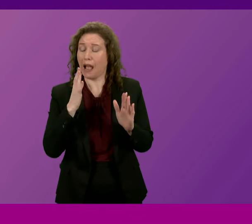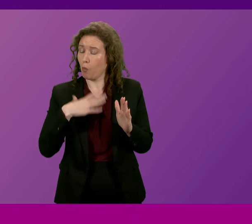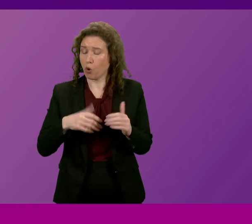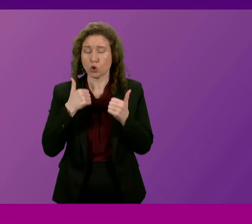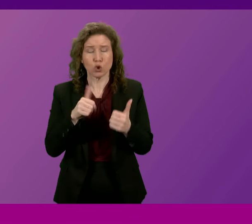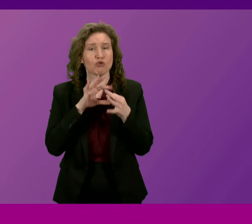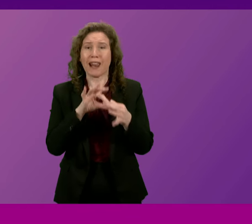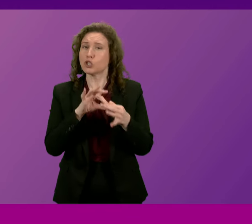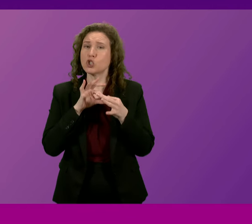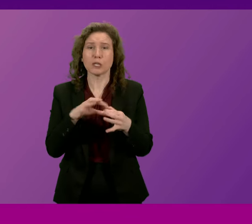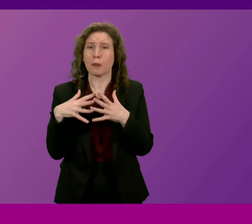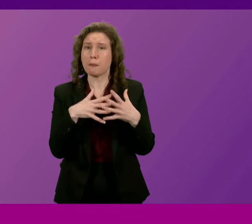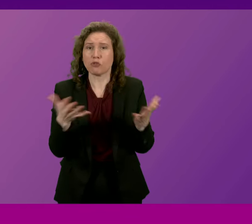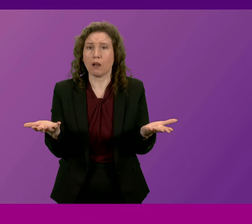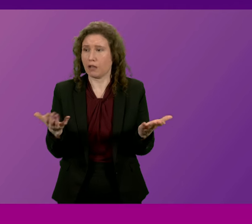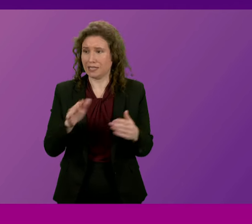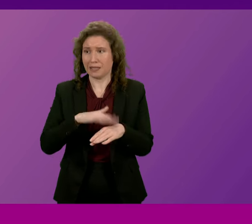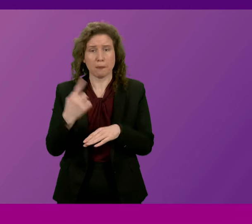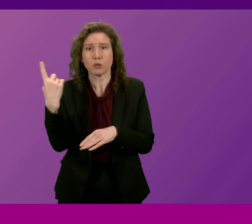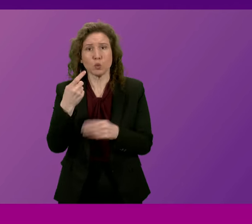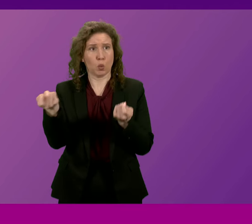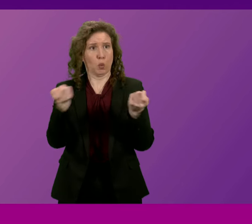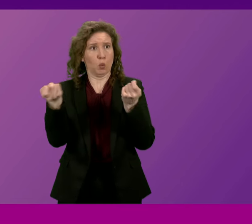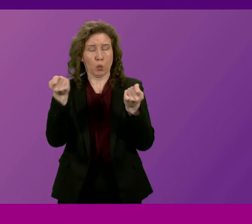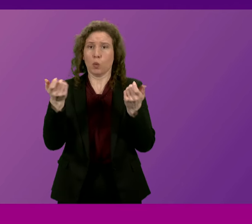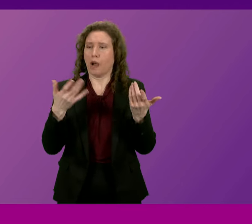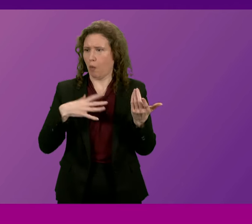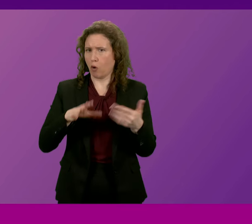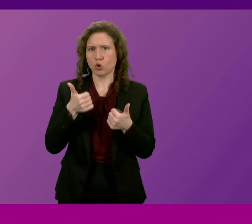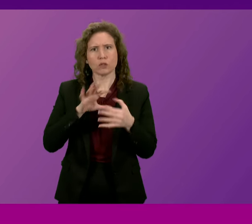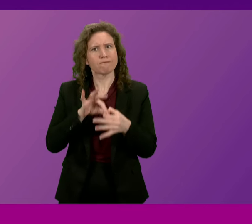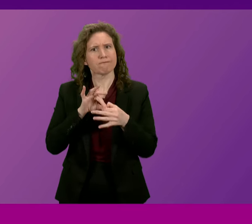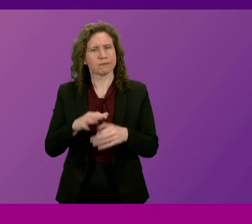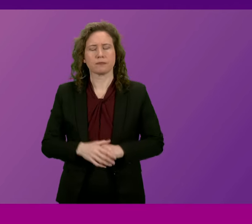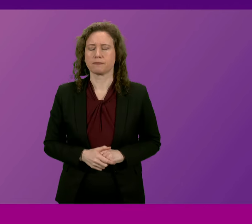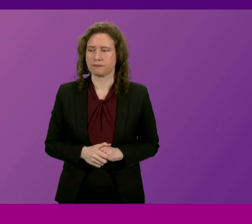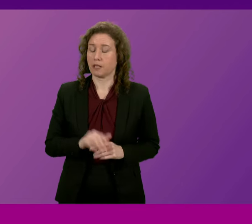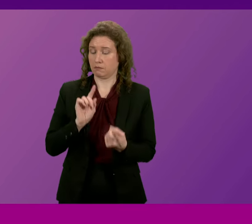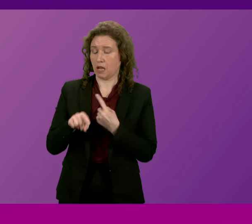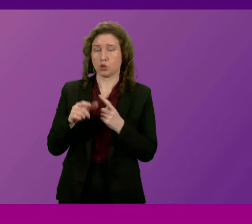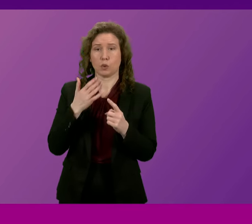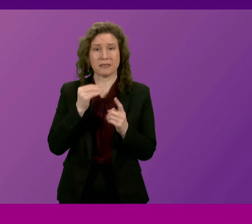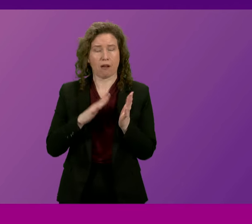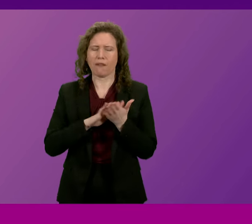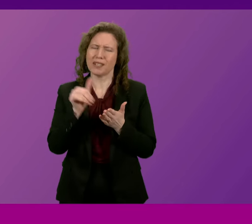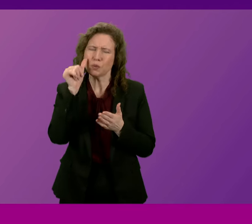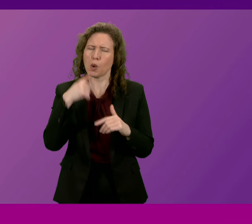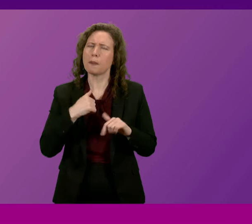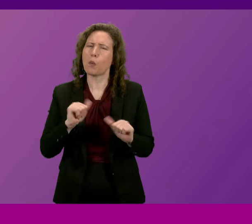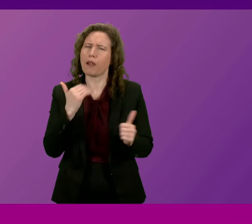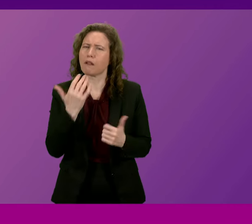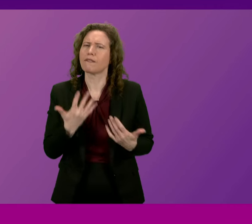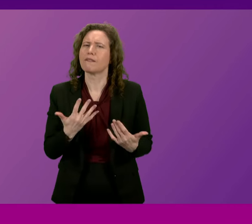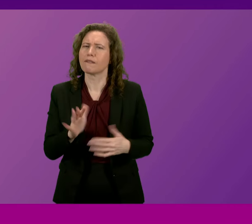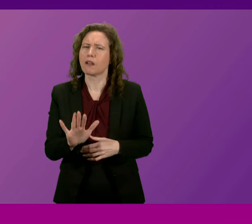relationships between Scotland and the United States. And what I would say to Mr. Harvey, and I think he knows me well enough